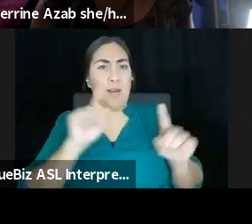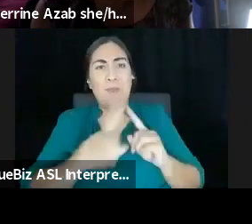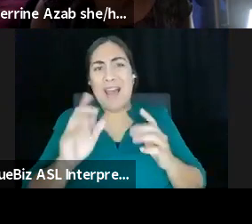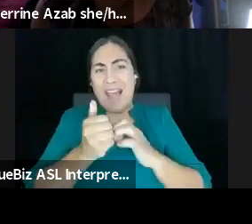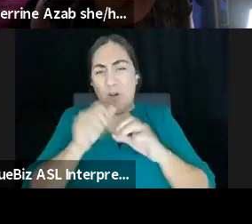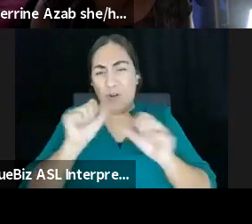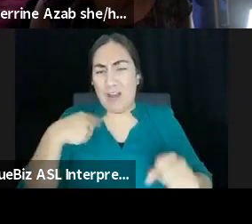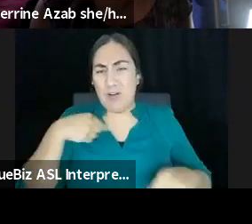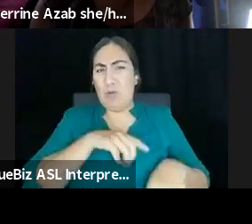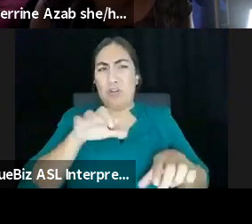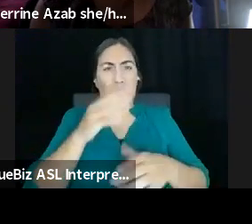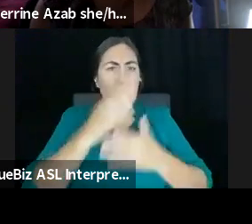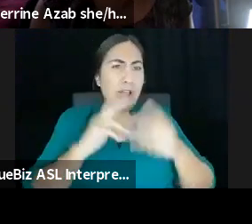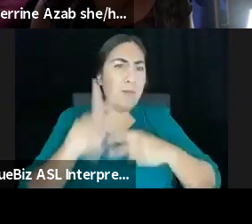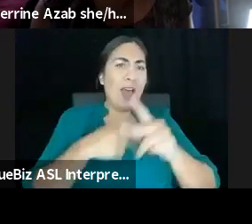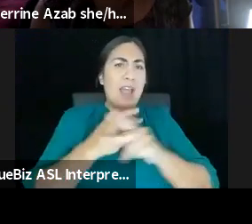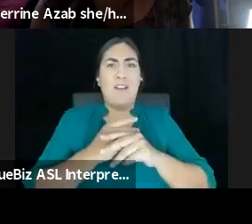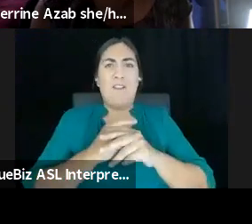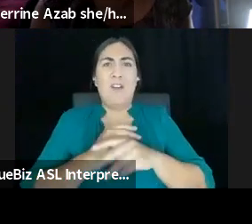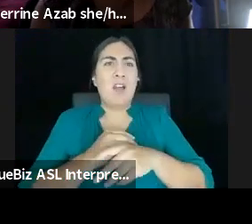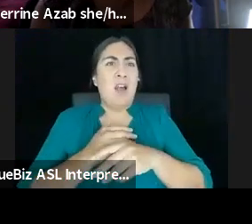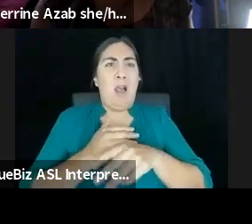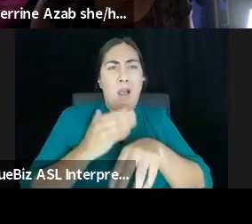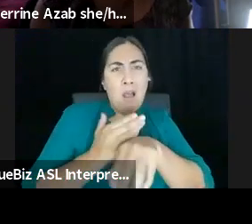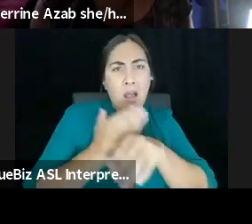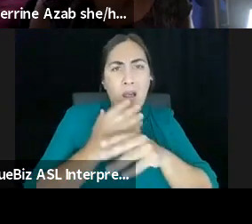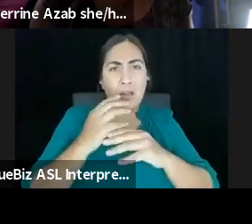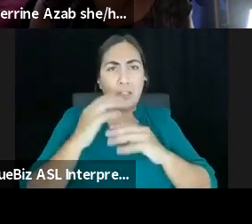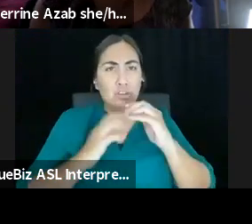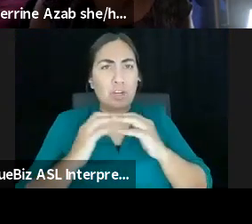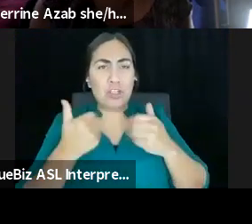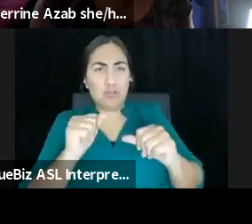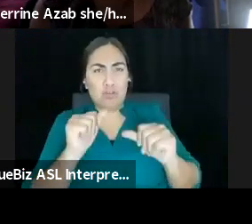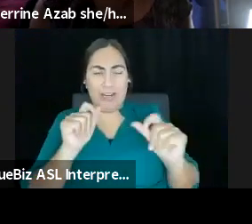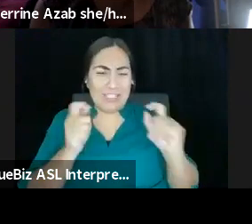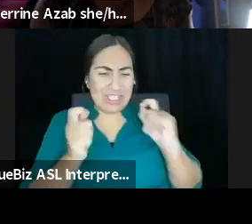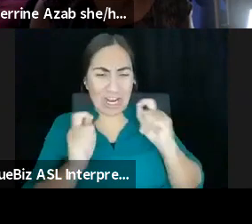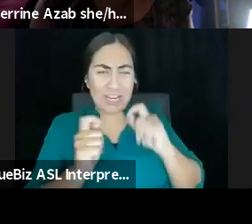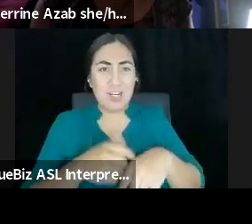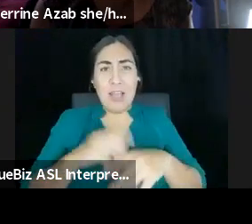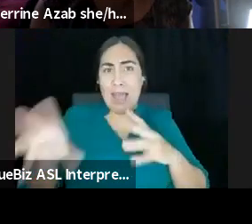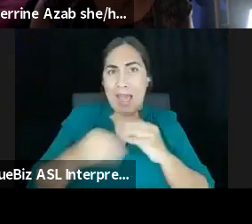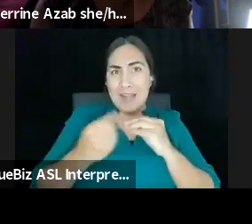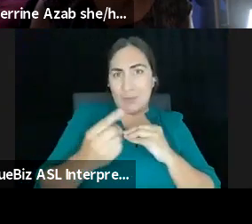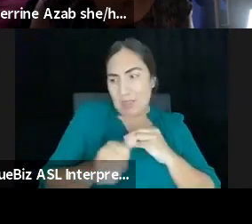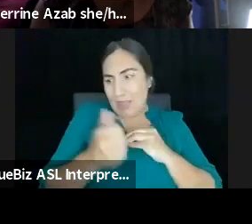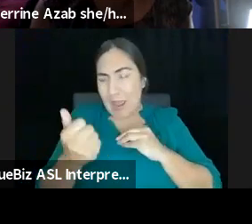box to make it fit in there? Like do we I don't add another box, try to do something or other, or do we do something completely different?